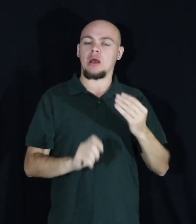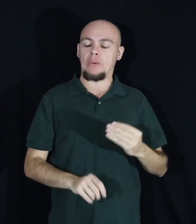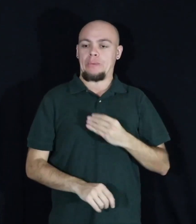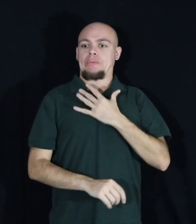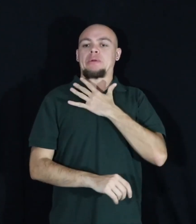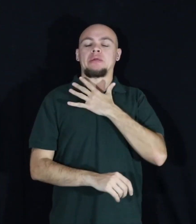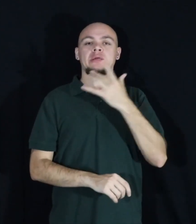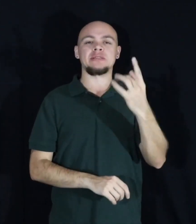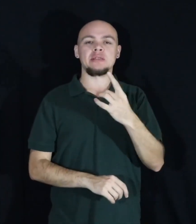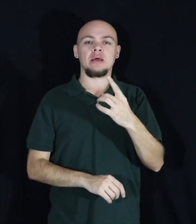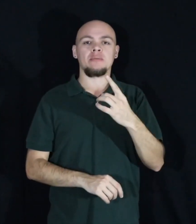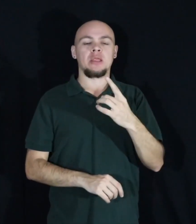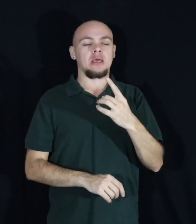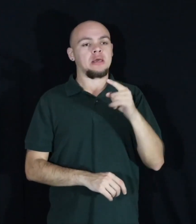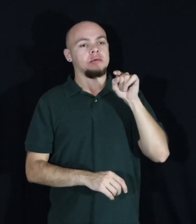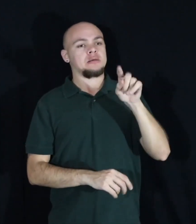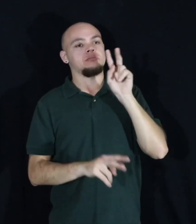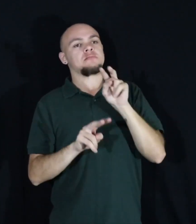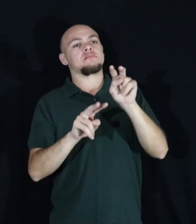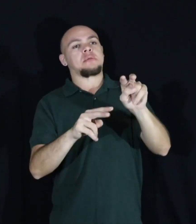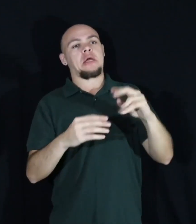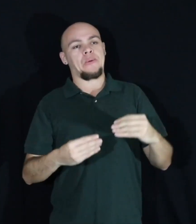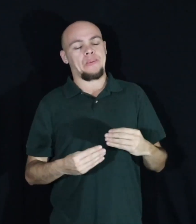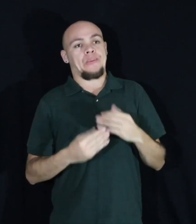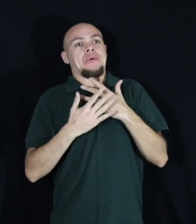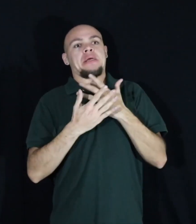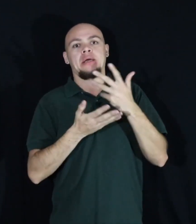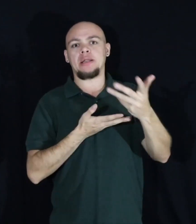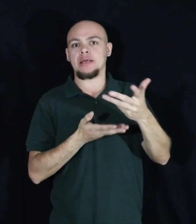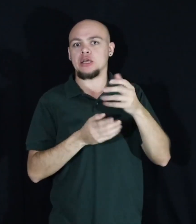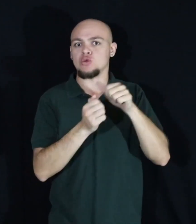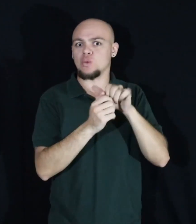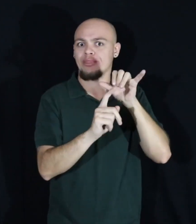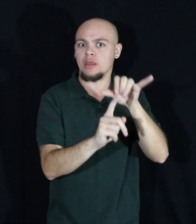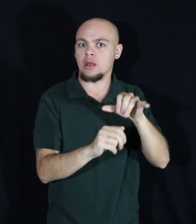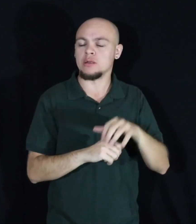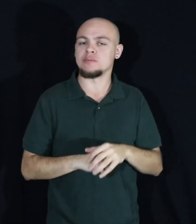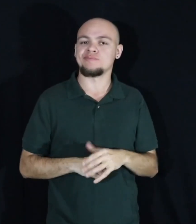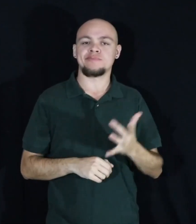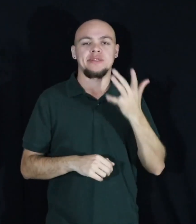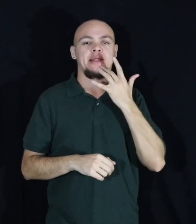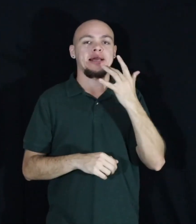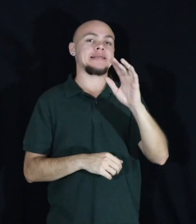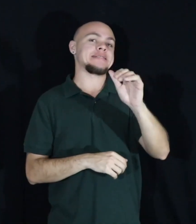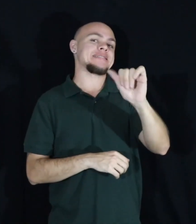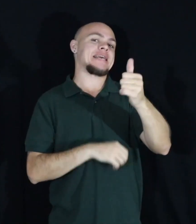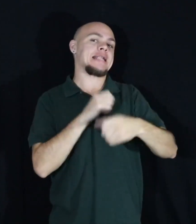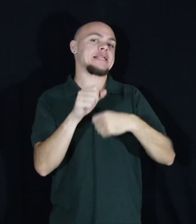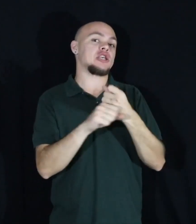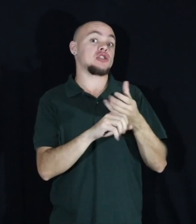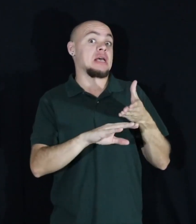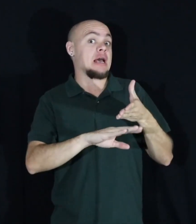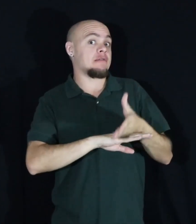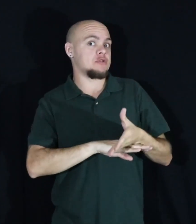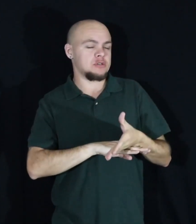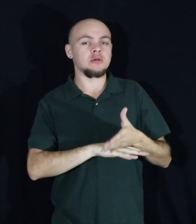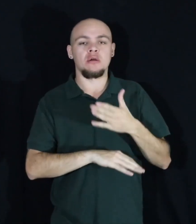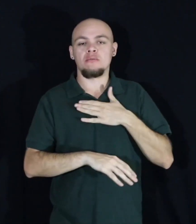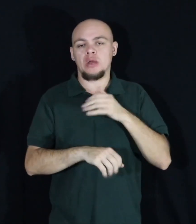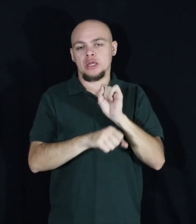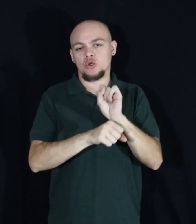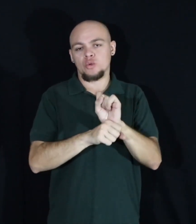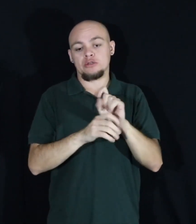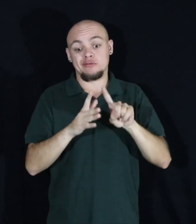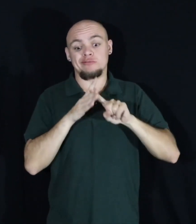really had to be moved by it in order to engage with it. So very luckily, ten years after that, at the beginning of my career,